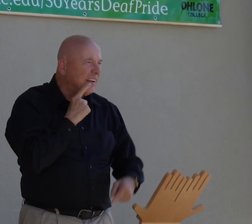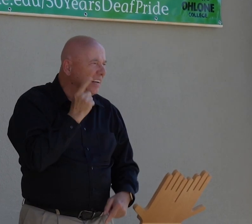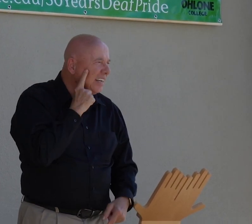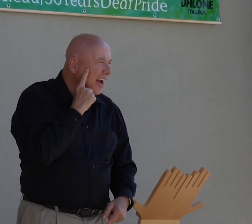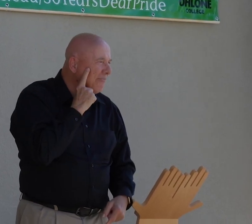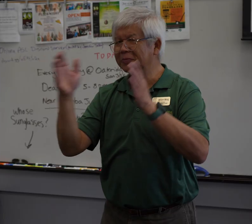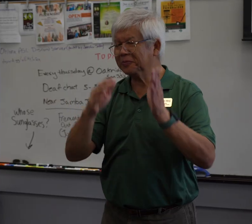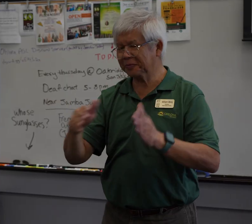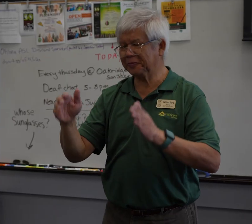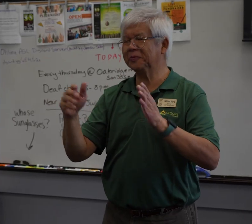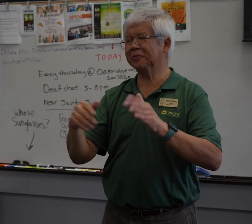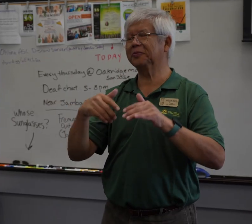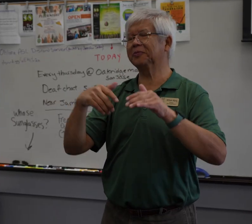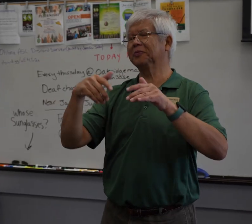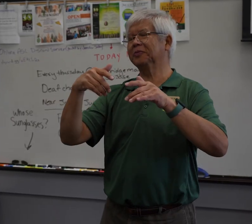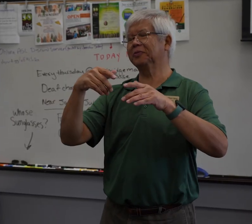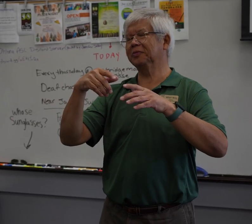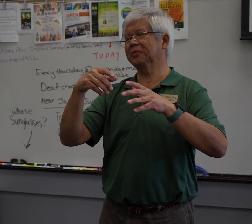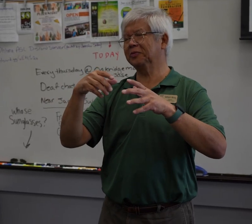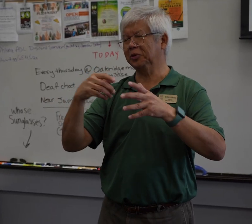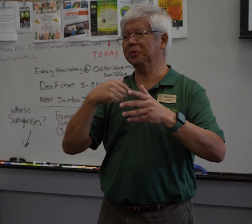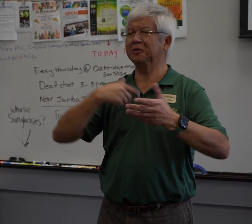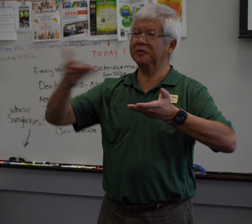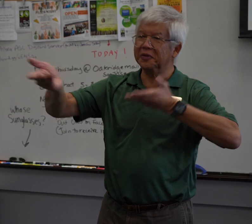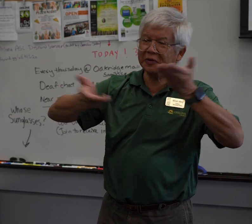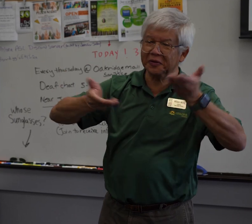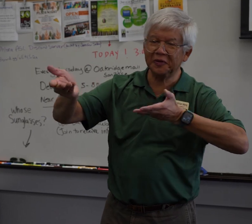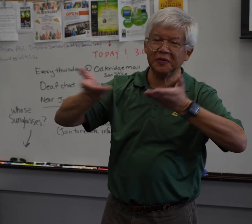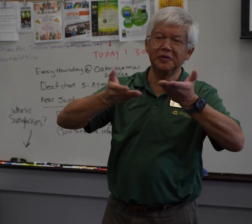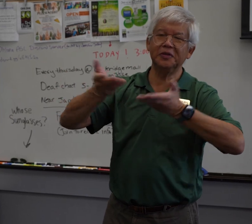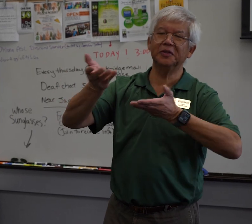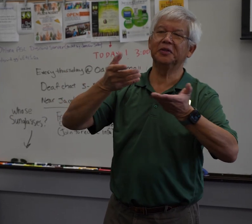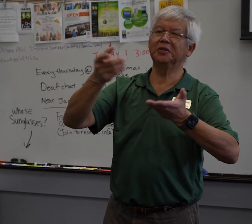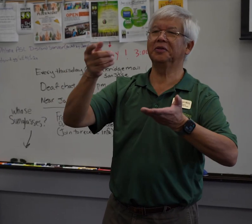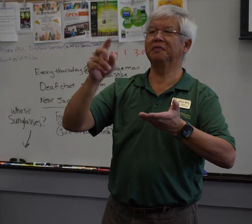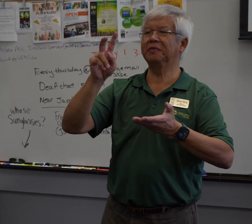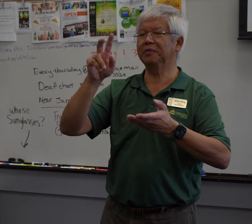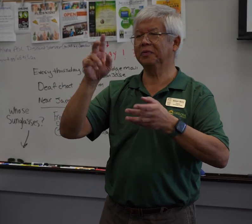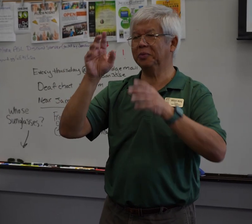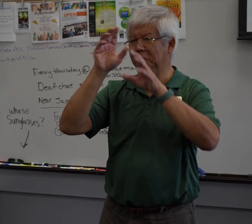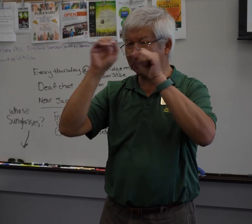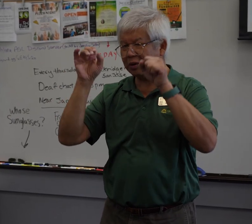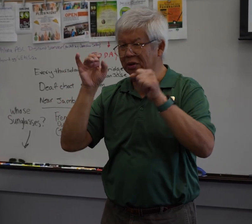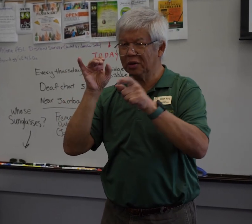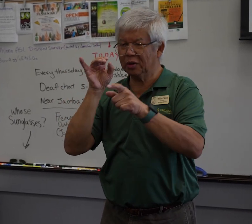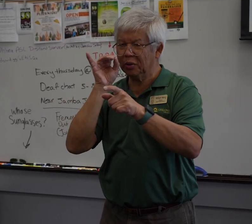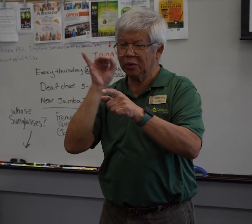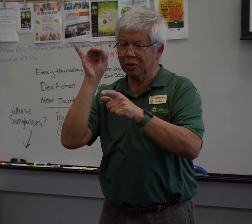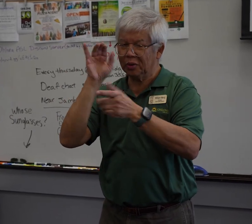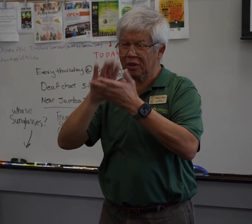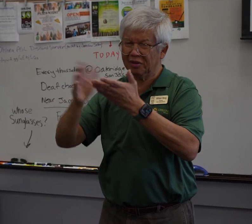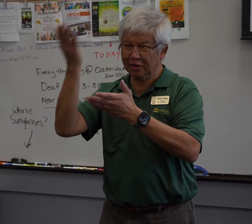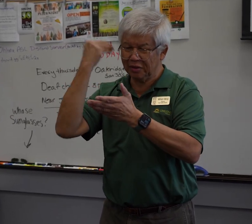agreed. So, we went into the planning stages of making our own time capsule. We asked for submissions